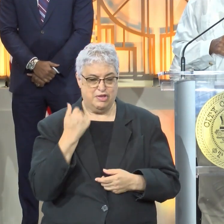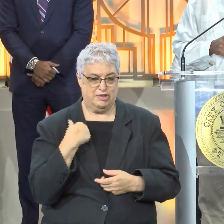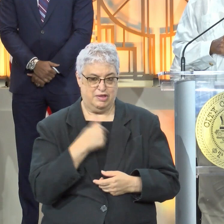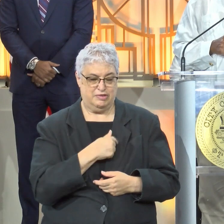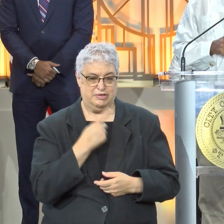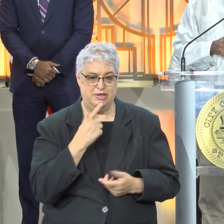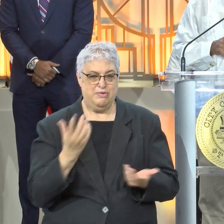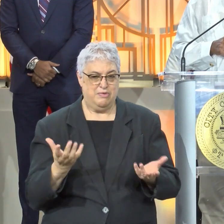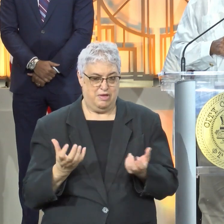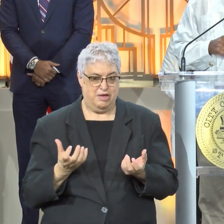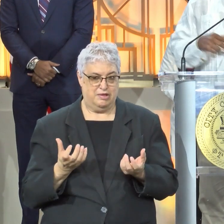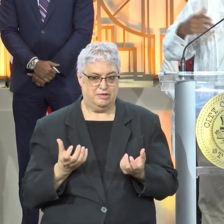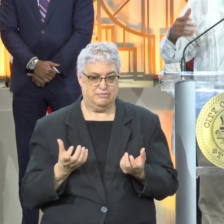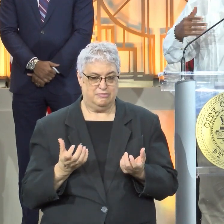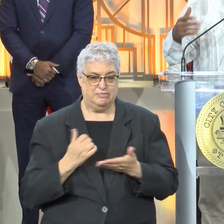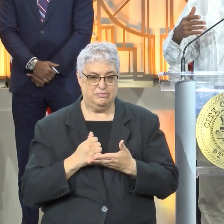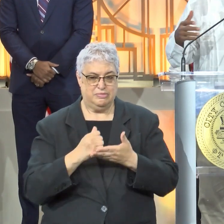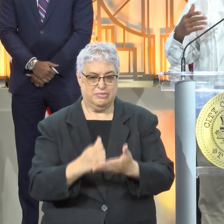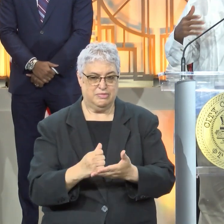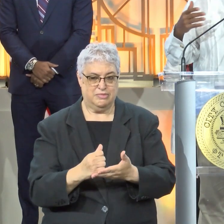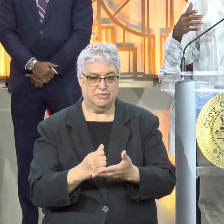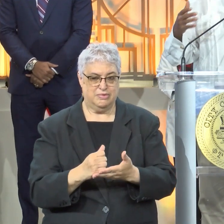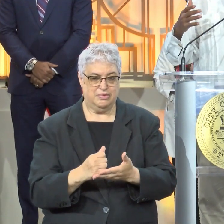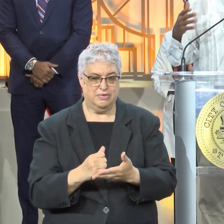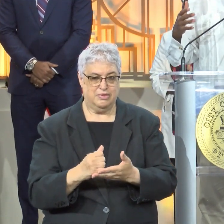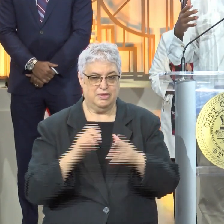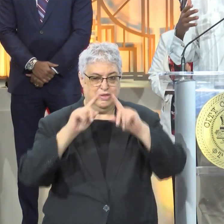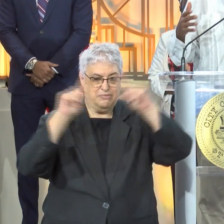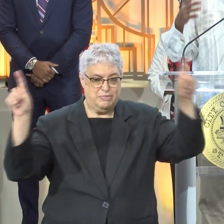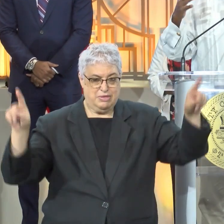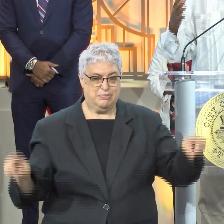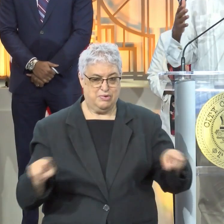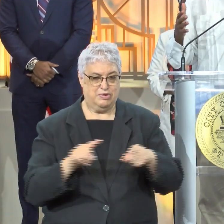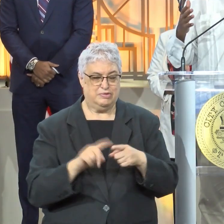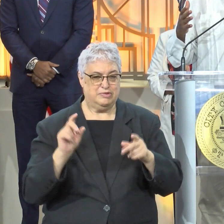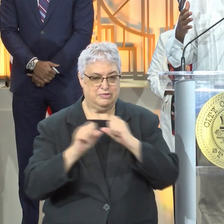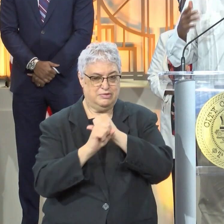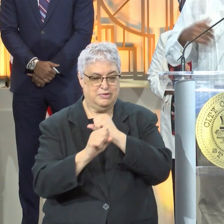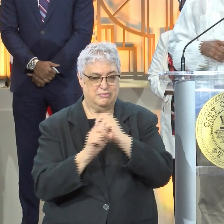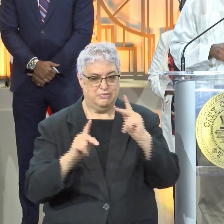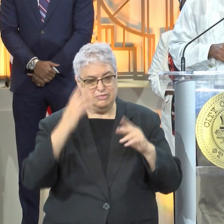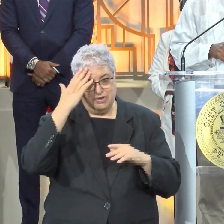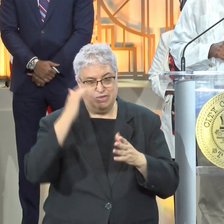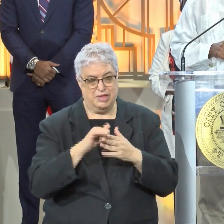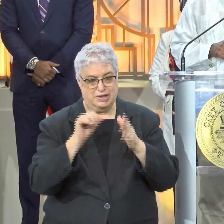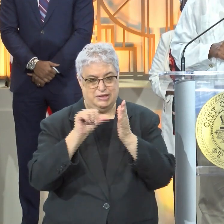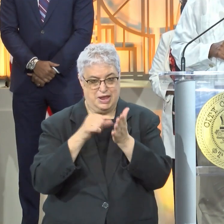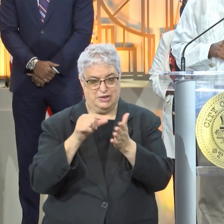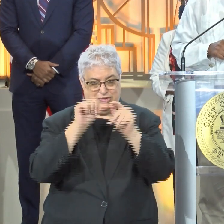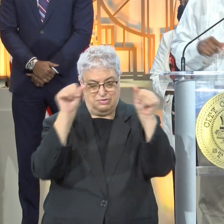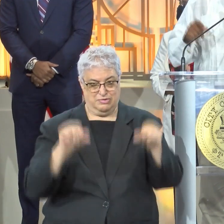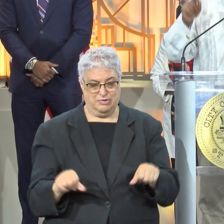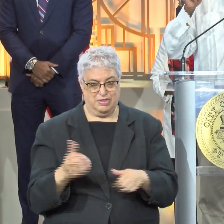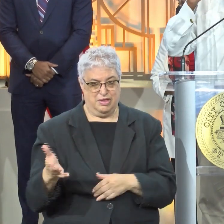that he wanted to help facilitate getting billboards up so people would know that that statute is there.